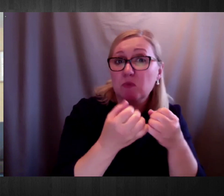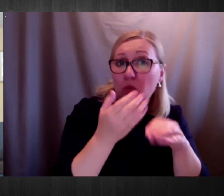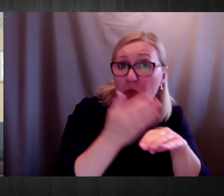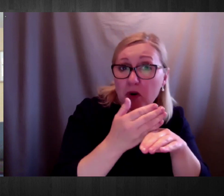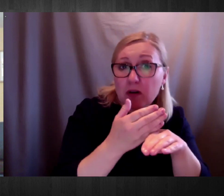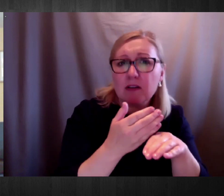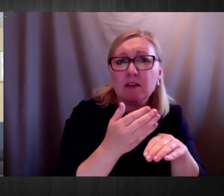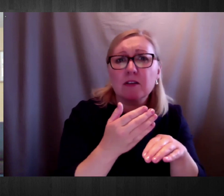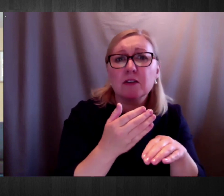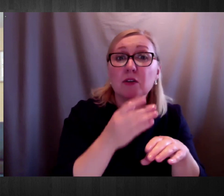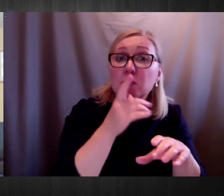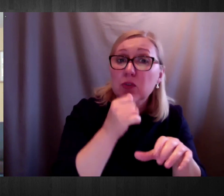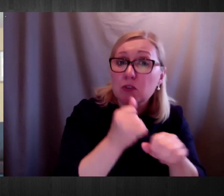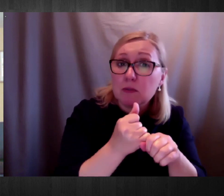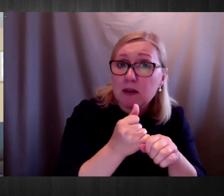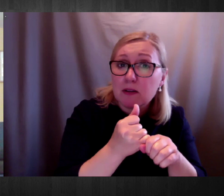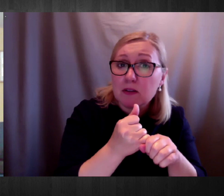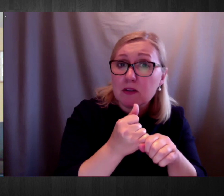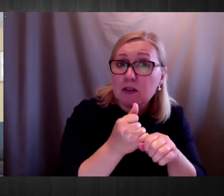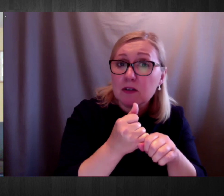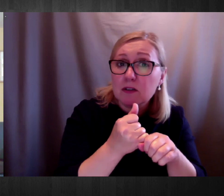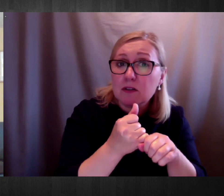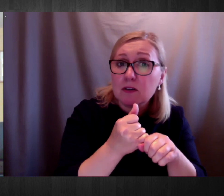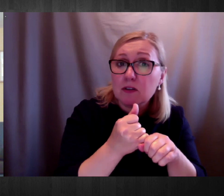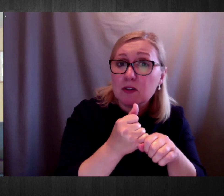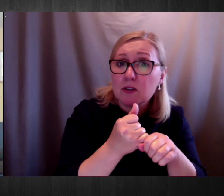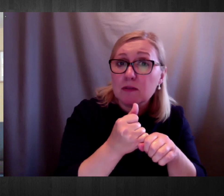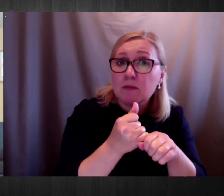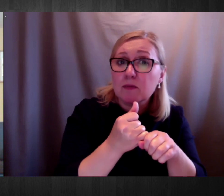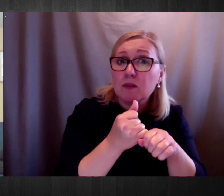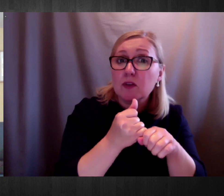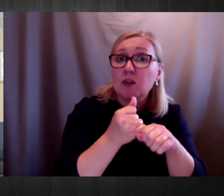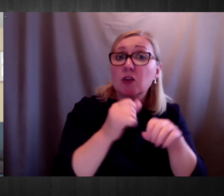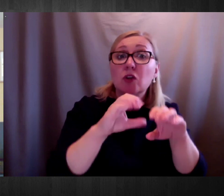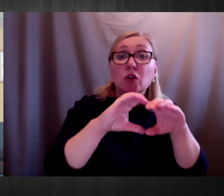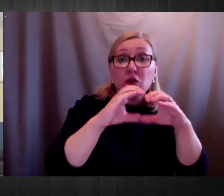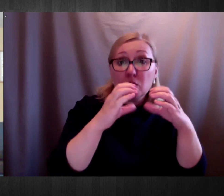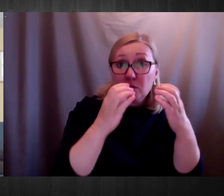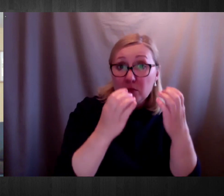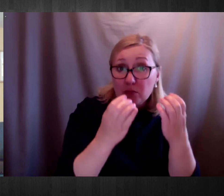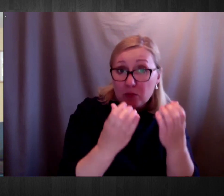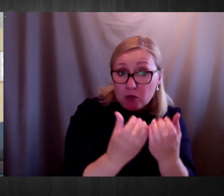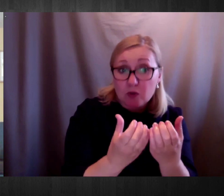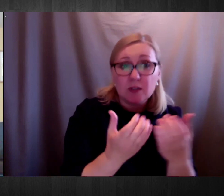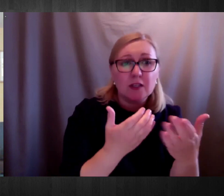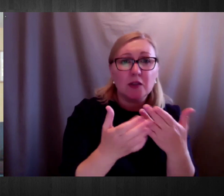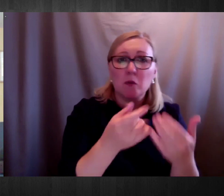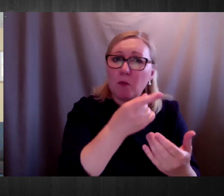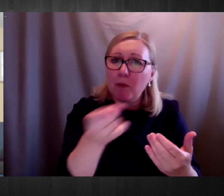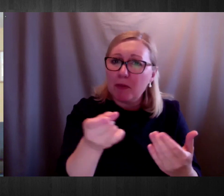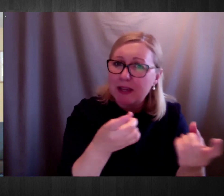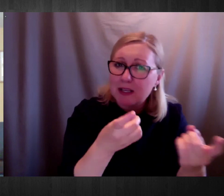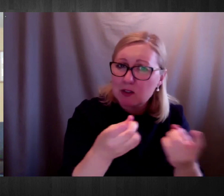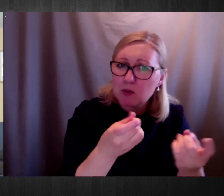Communicate and demonstrate collectible solutions to COVID-19. So unlike the terms